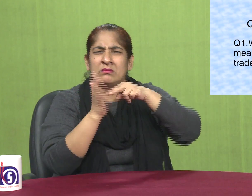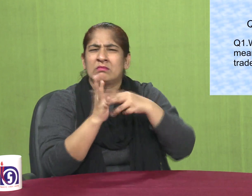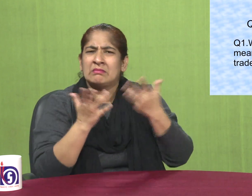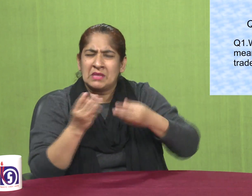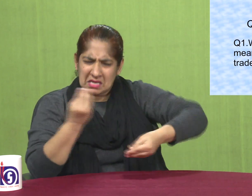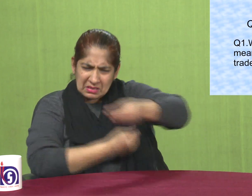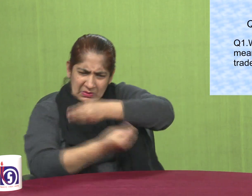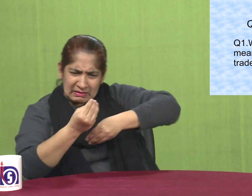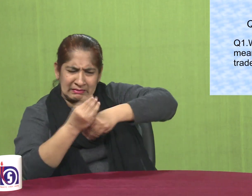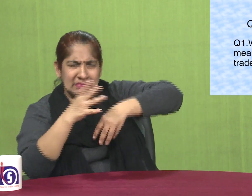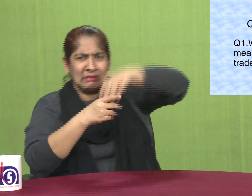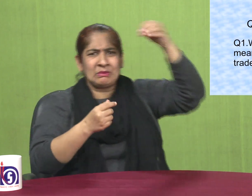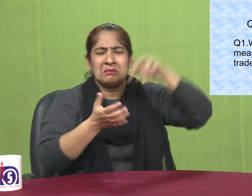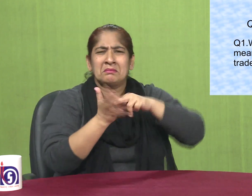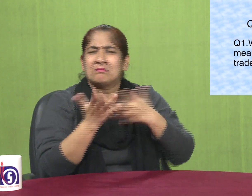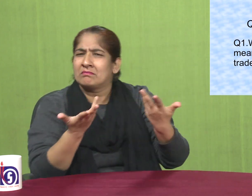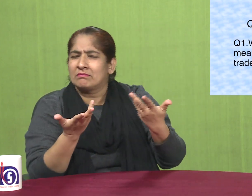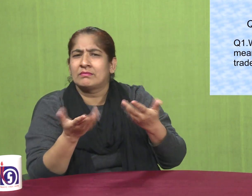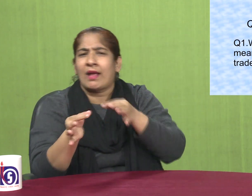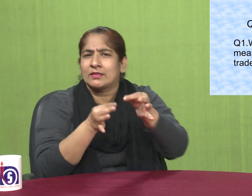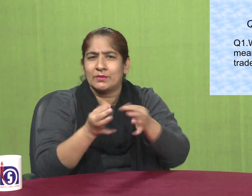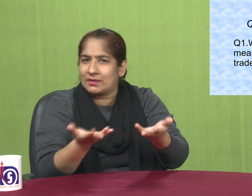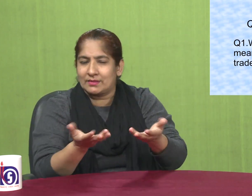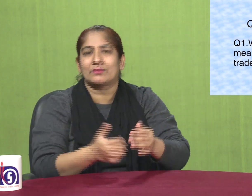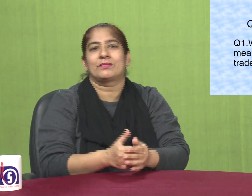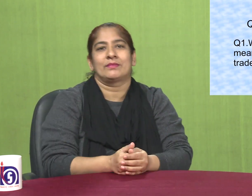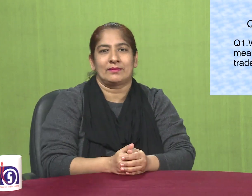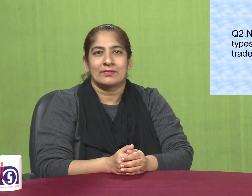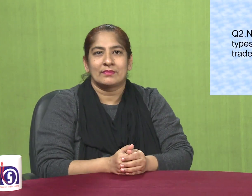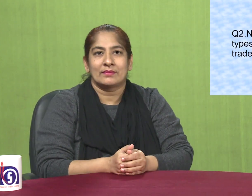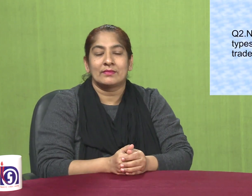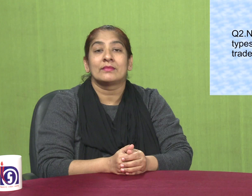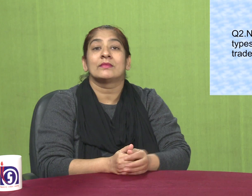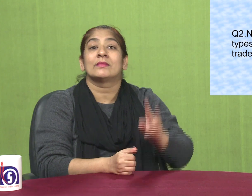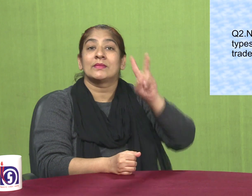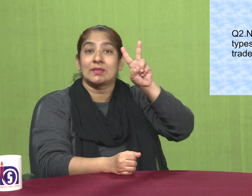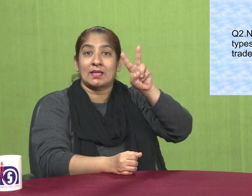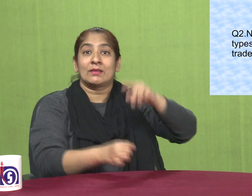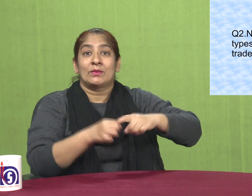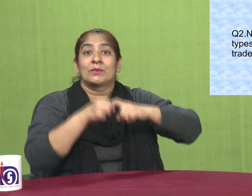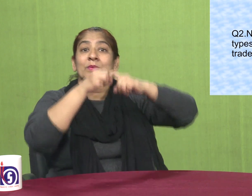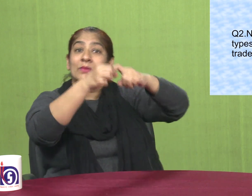external trade question number 2